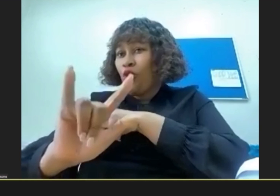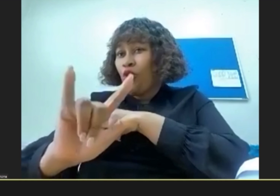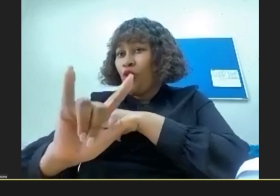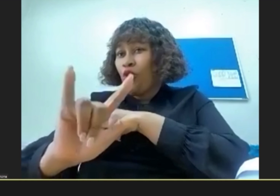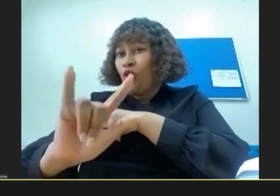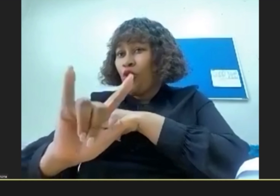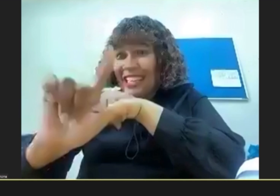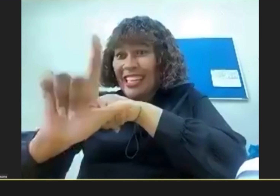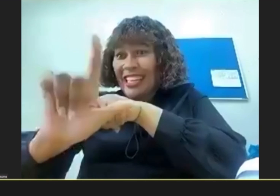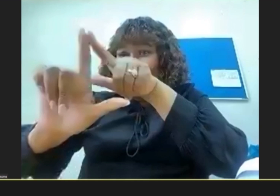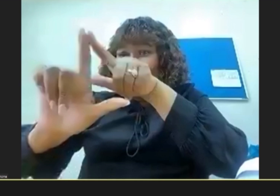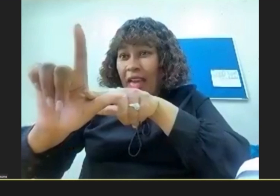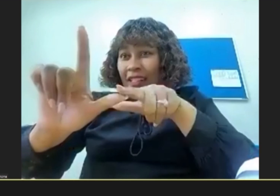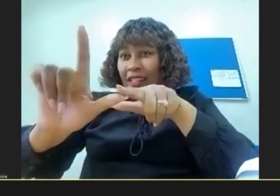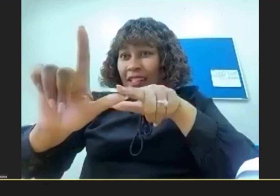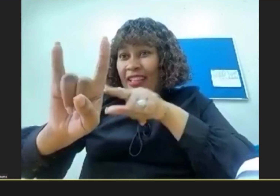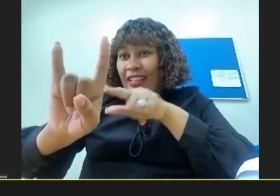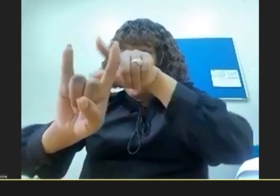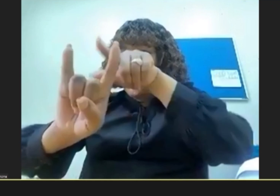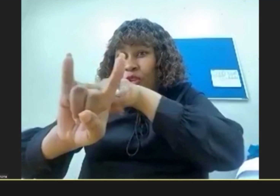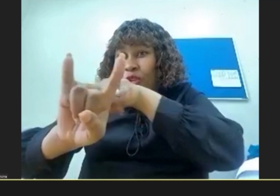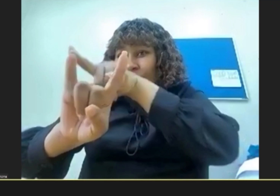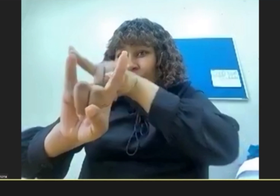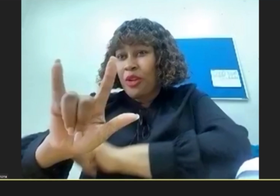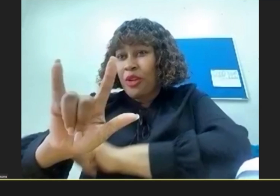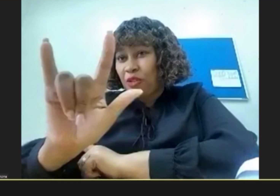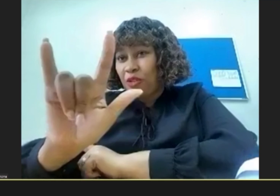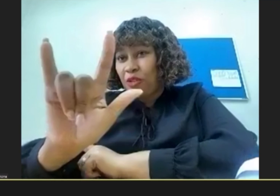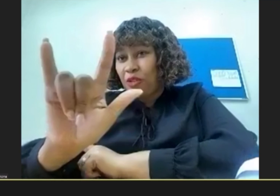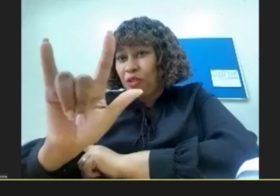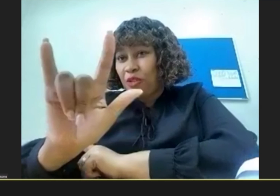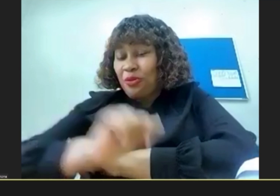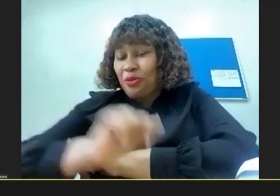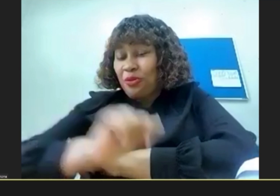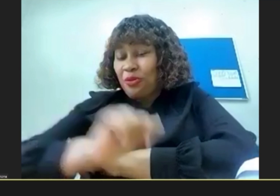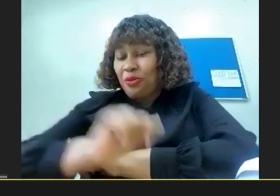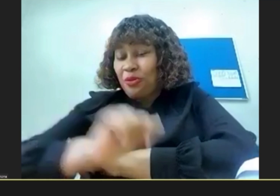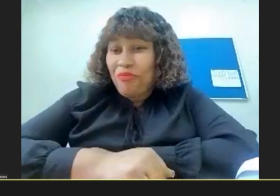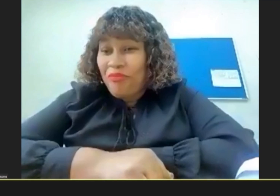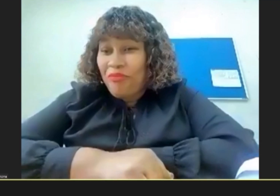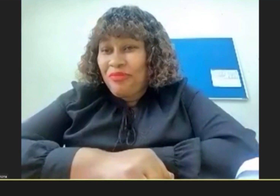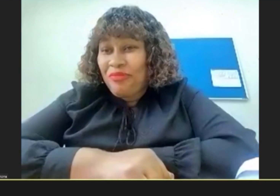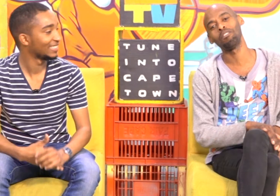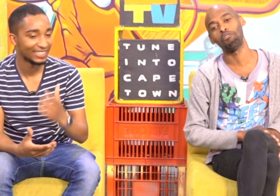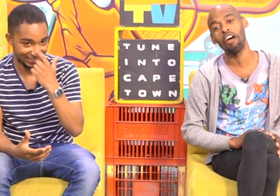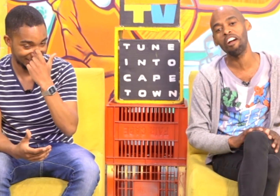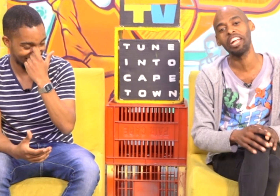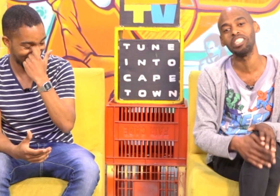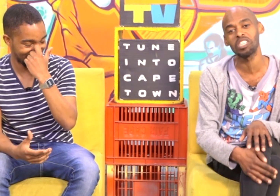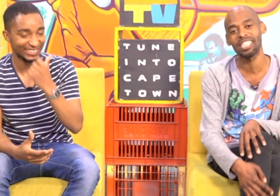It's your L It's your U So it's I love you Oh I see Sibone It has been very interesting